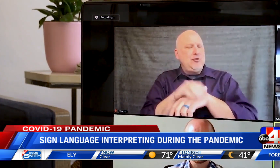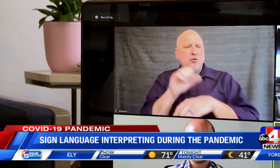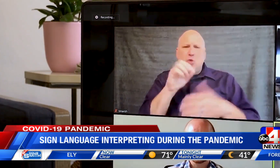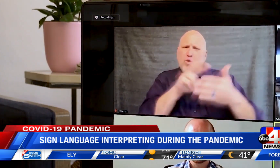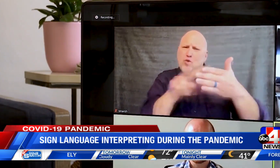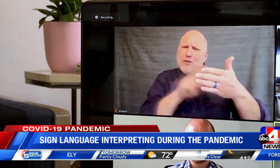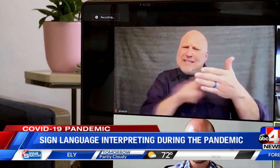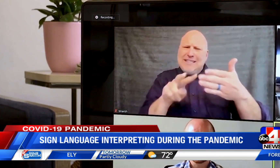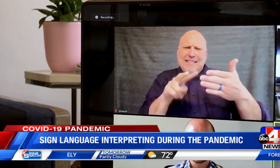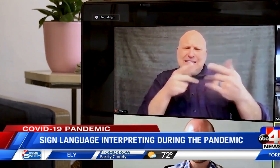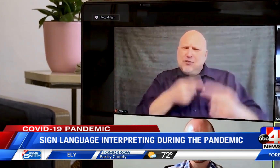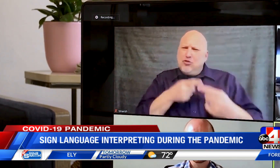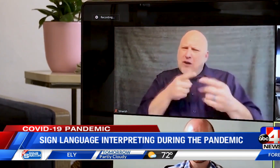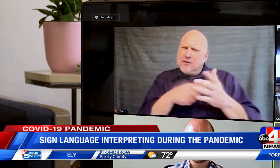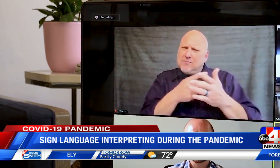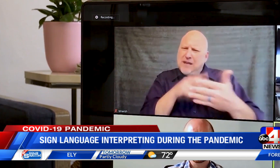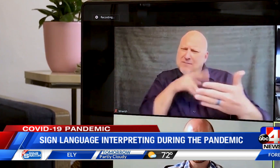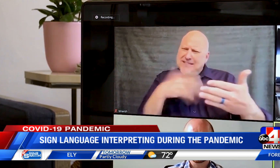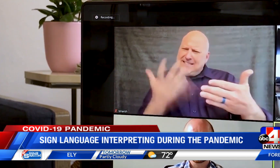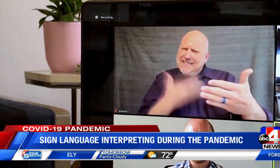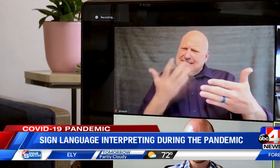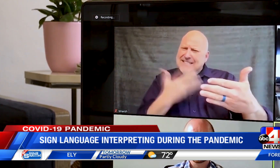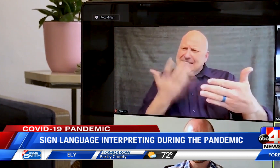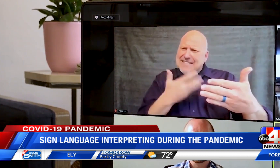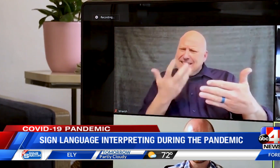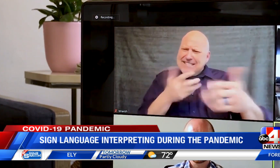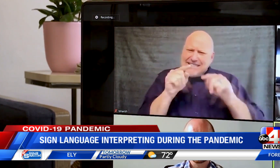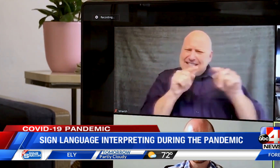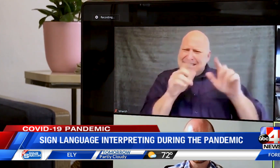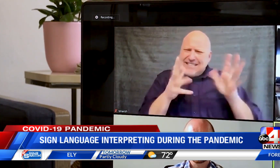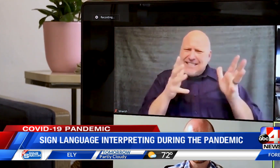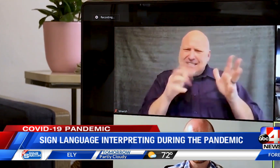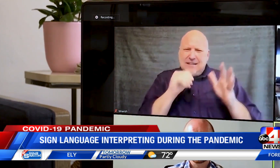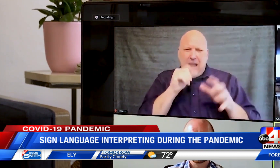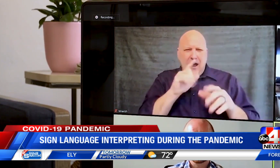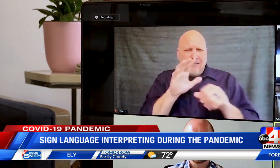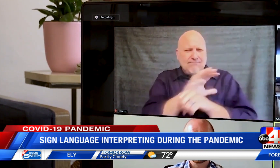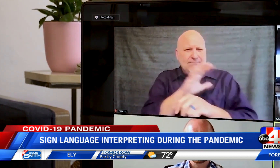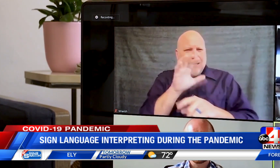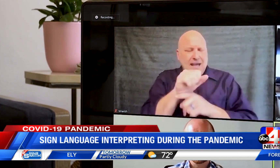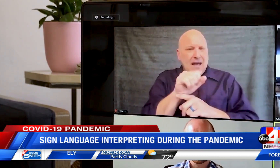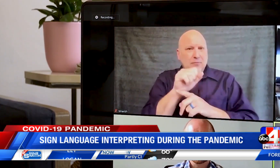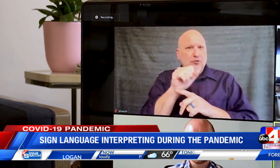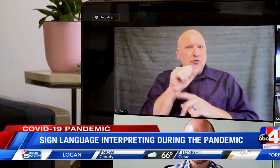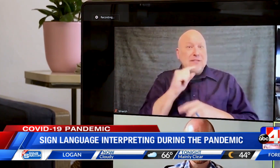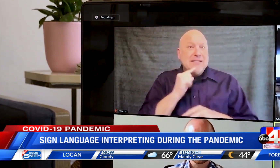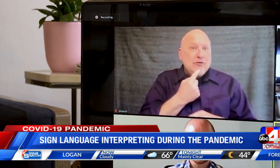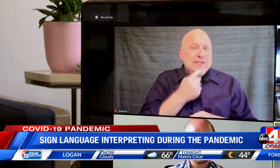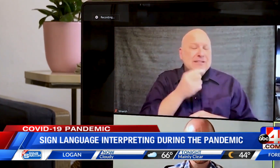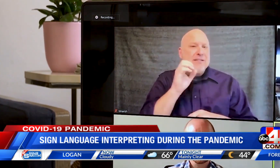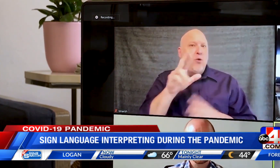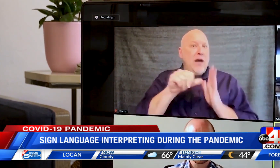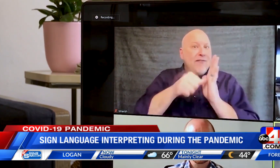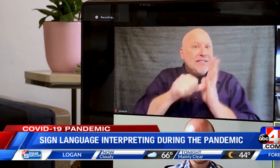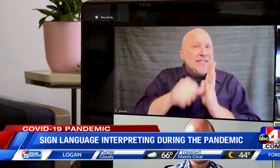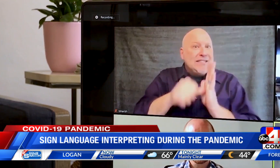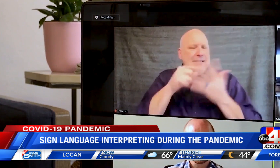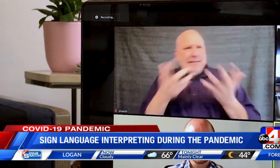Many people in the deaf community are not proficient in English because it's a second language for them. And so things that are really